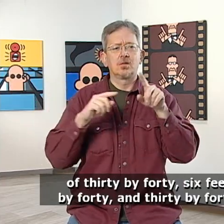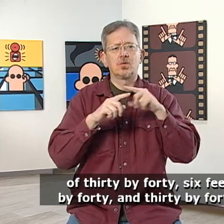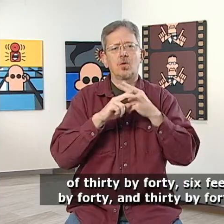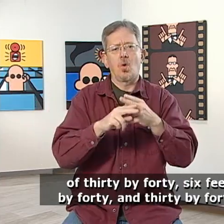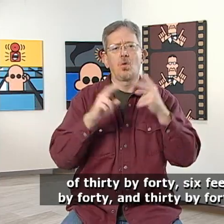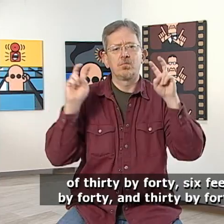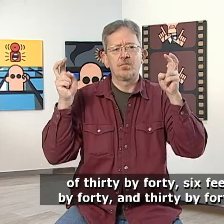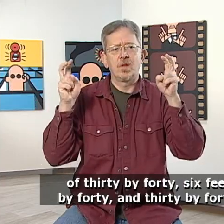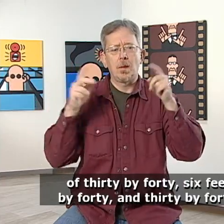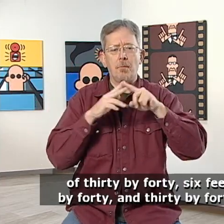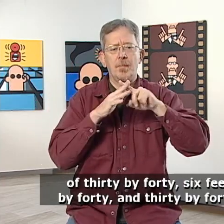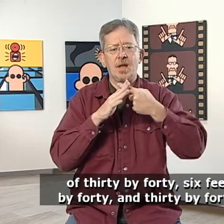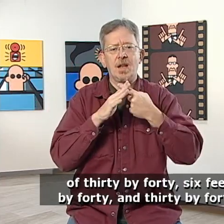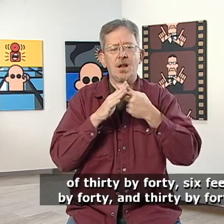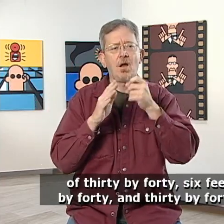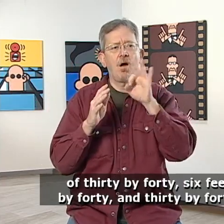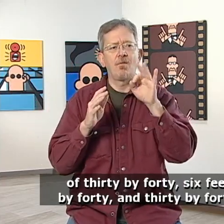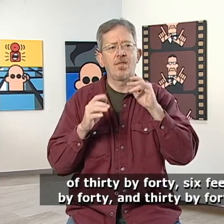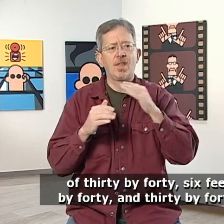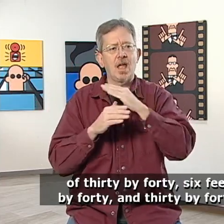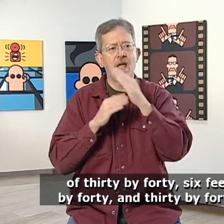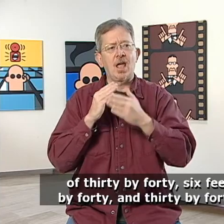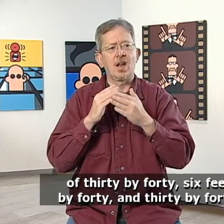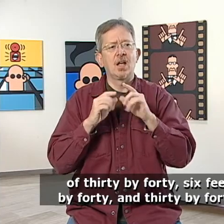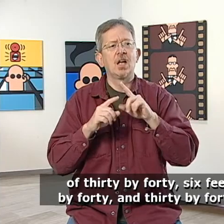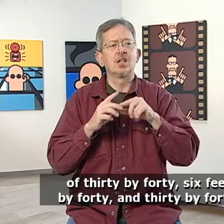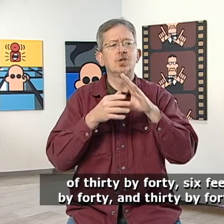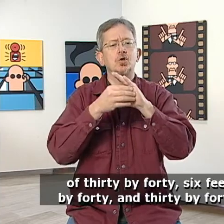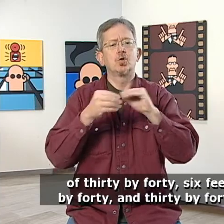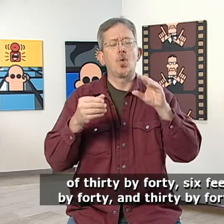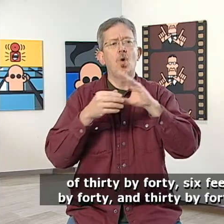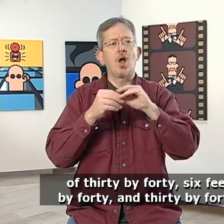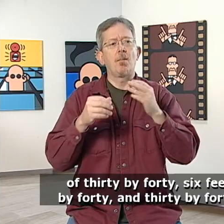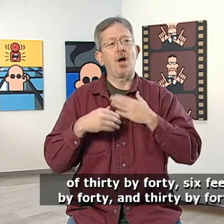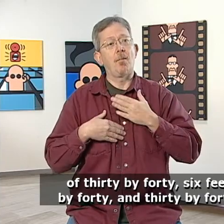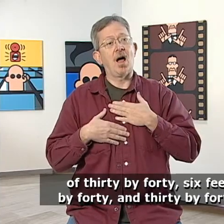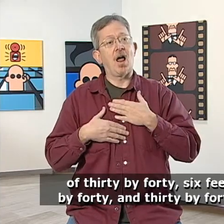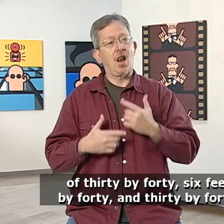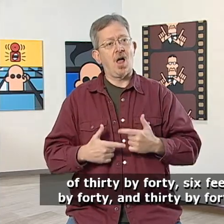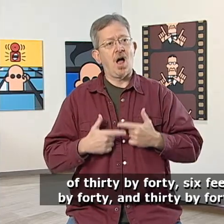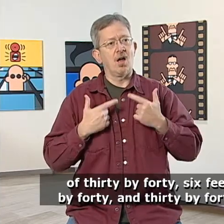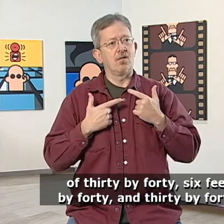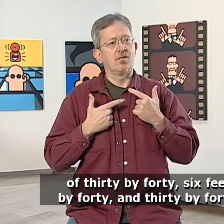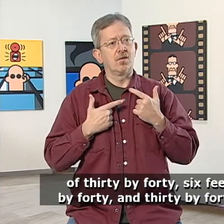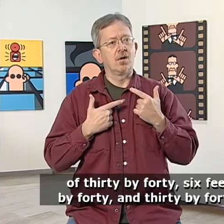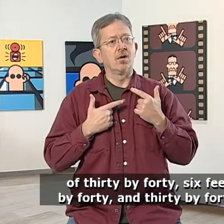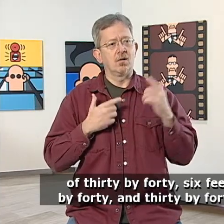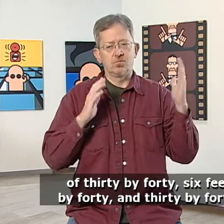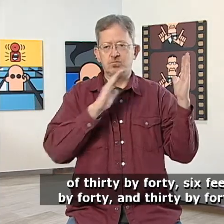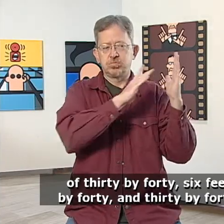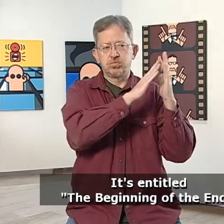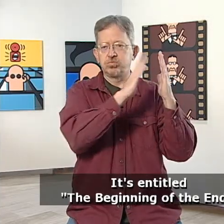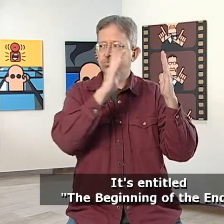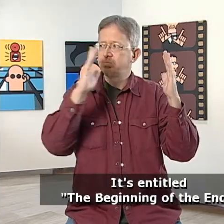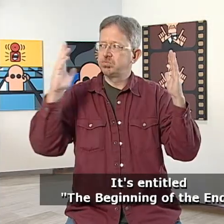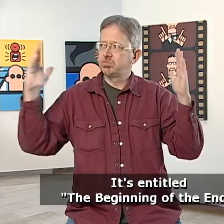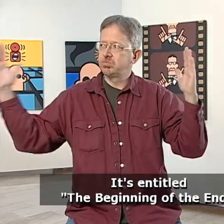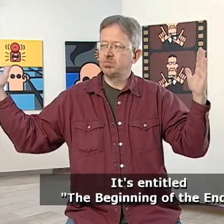of 30 by 40, 6 feet by 40, and 30 by 40. It's